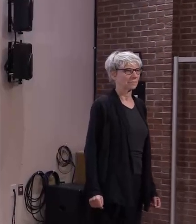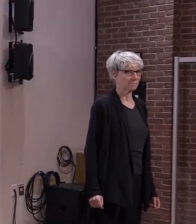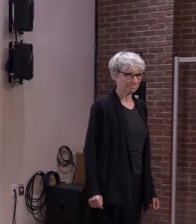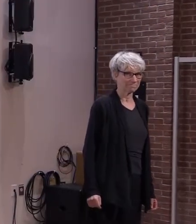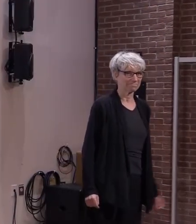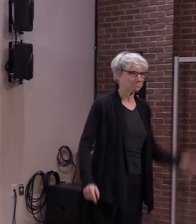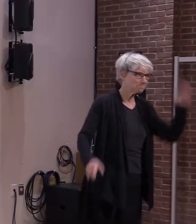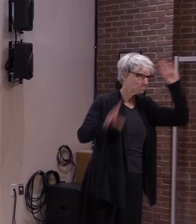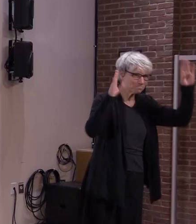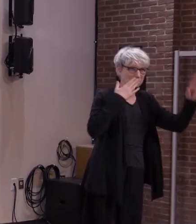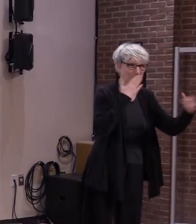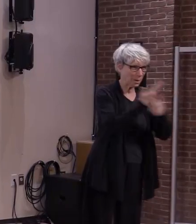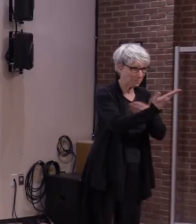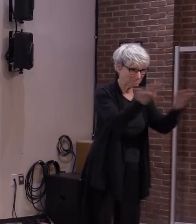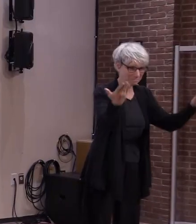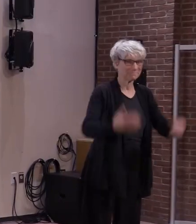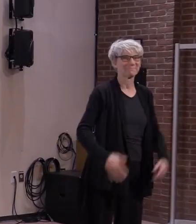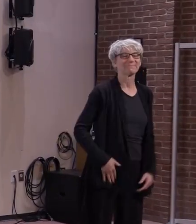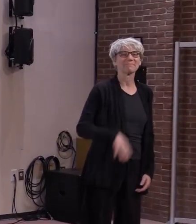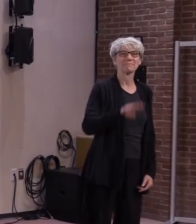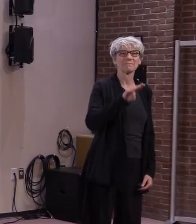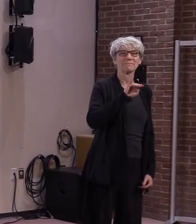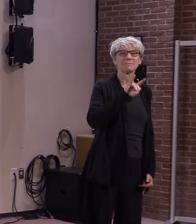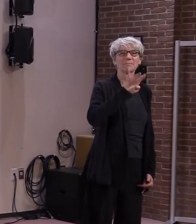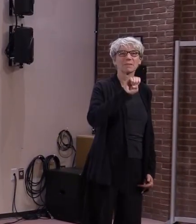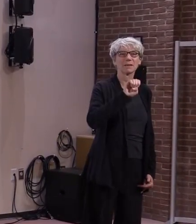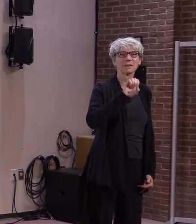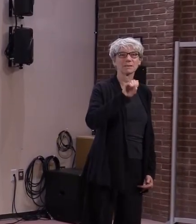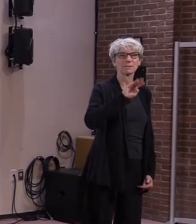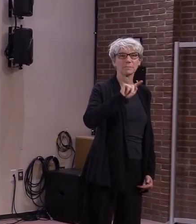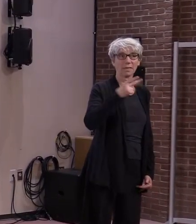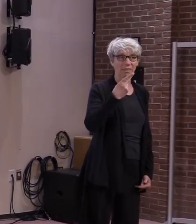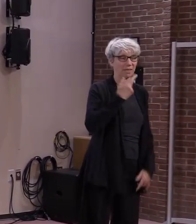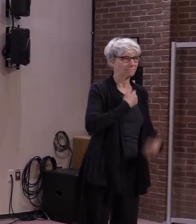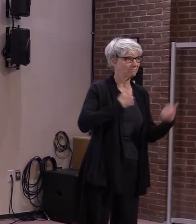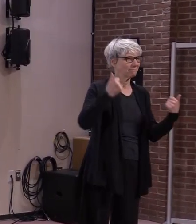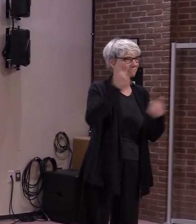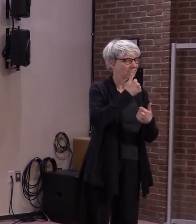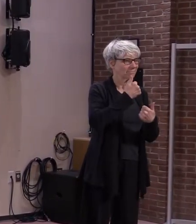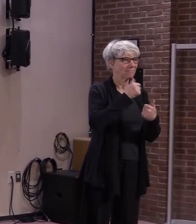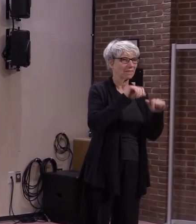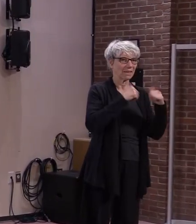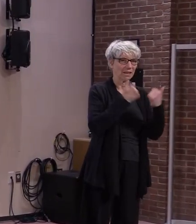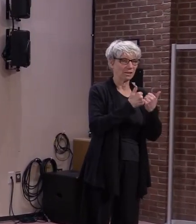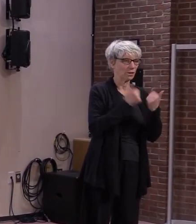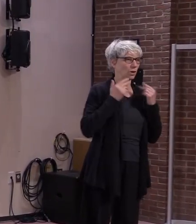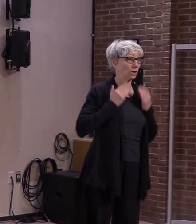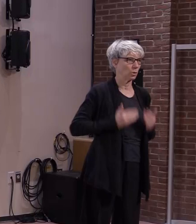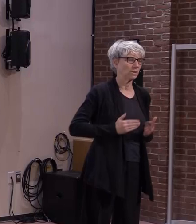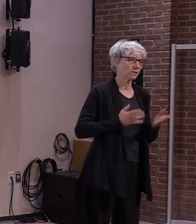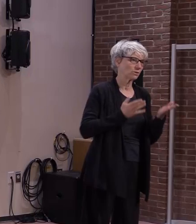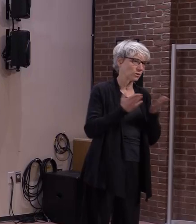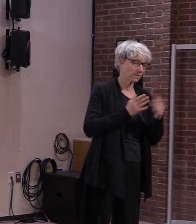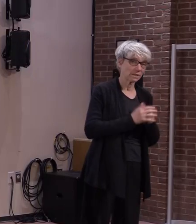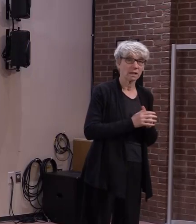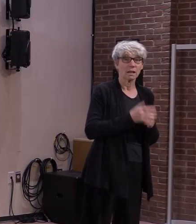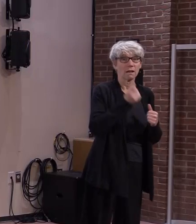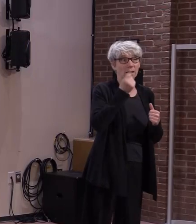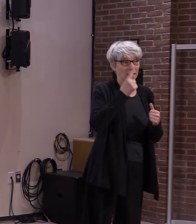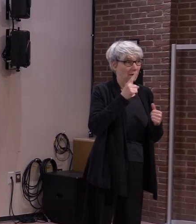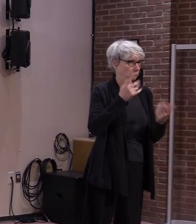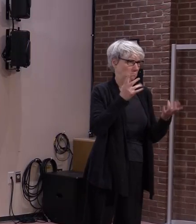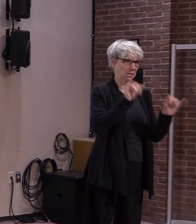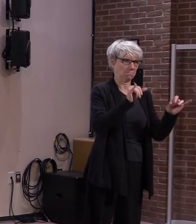Good morning, everyone. I'm Mike Smith, Secretary of the Agency of Human Services. As is the case with most